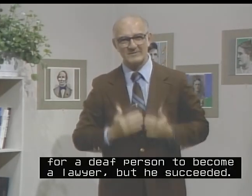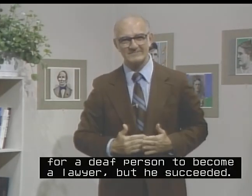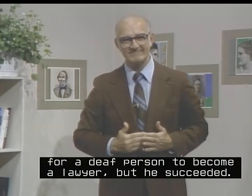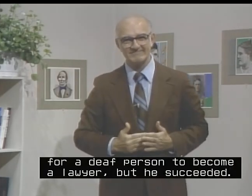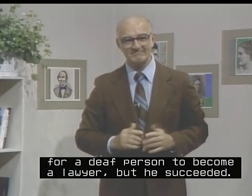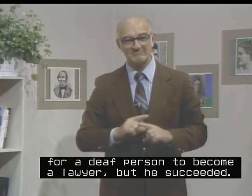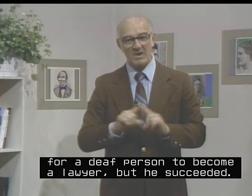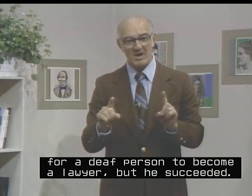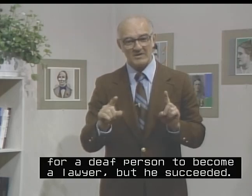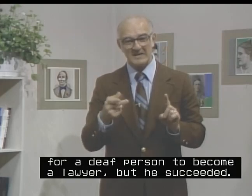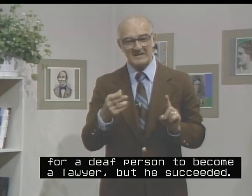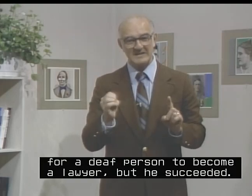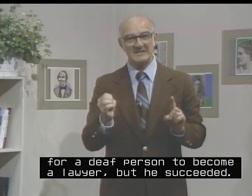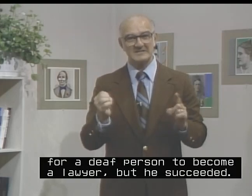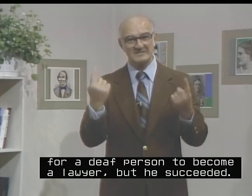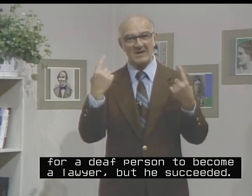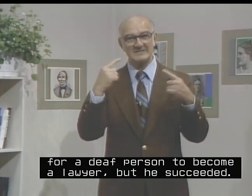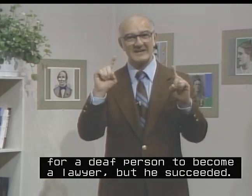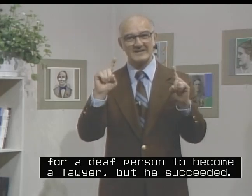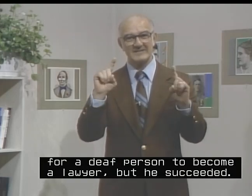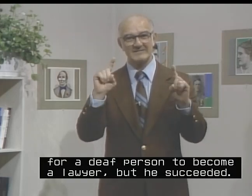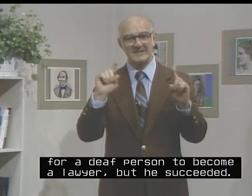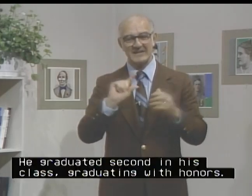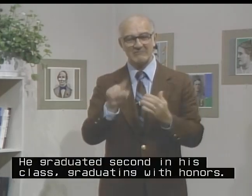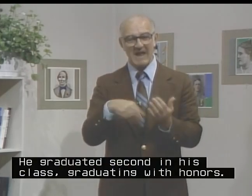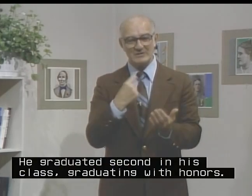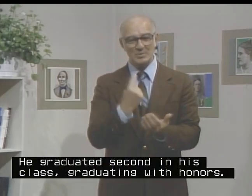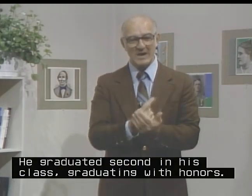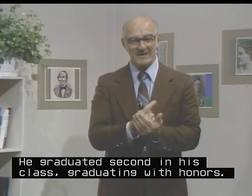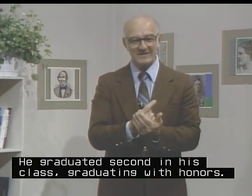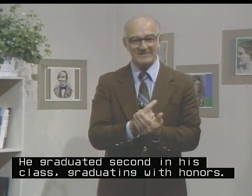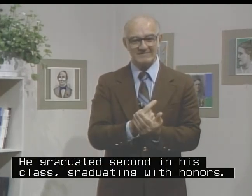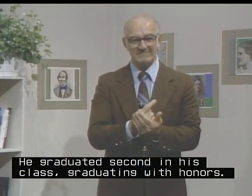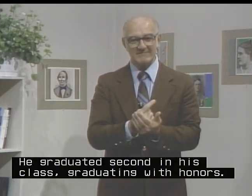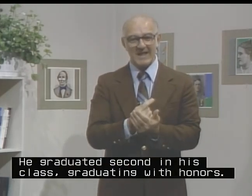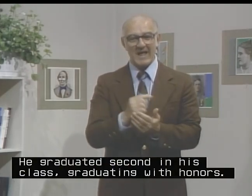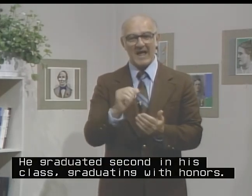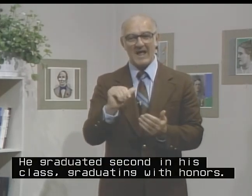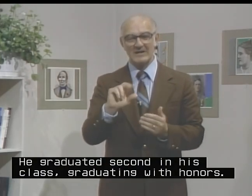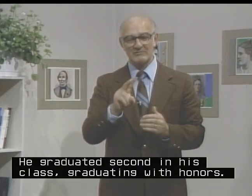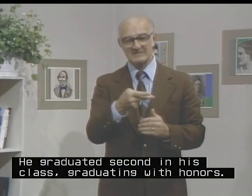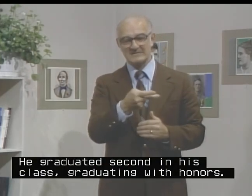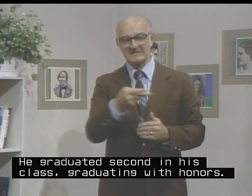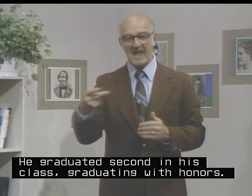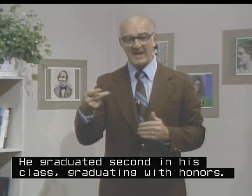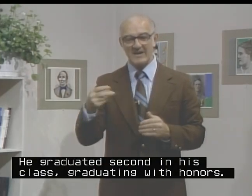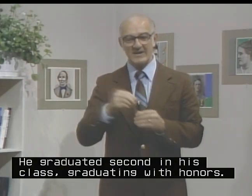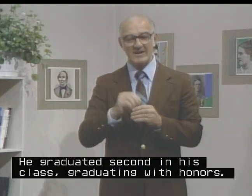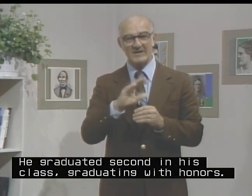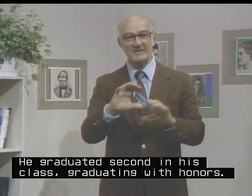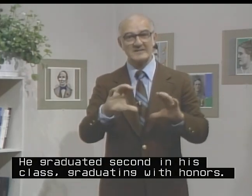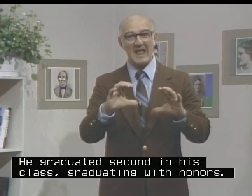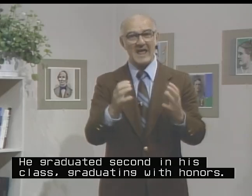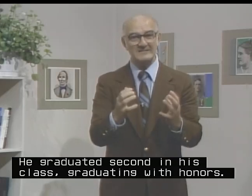But he succeeded. He graduated second in his class,